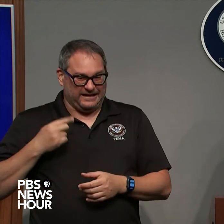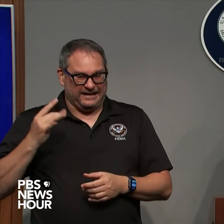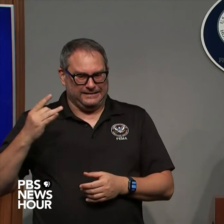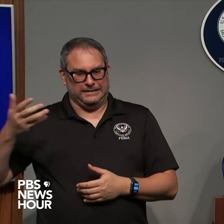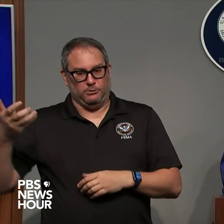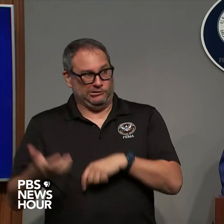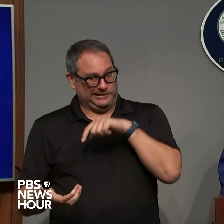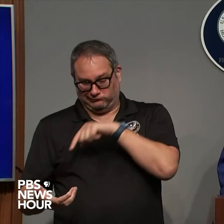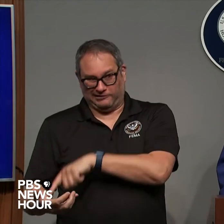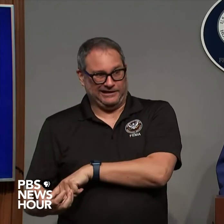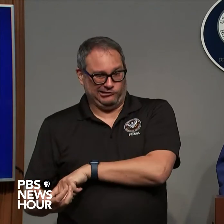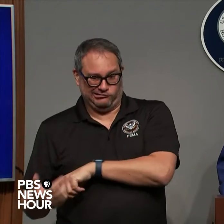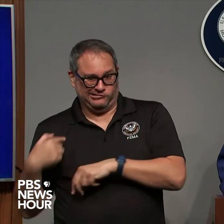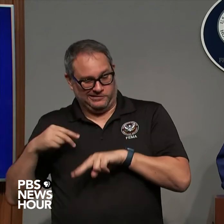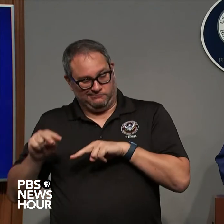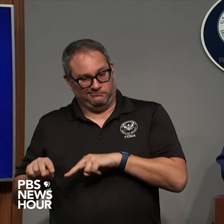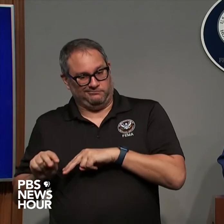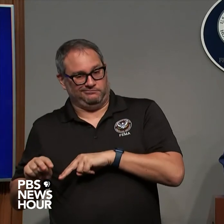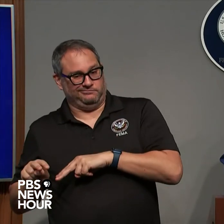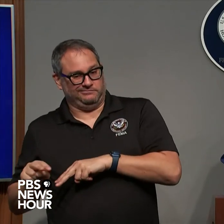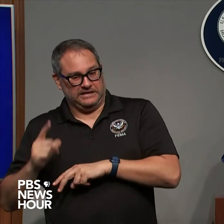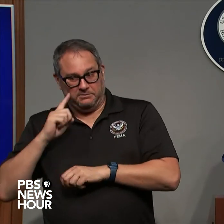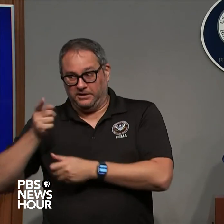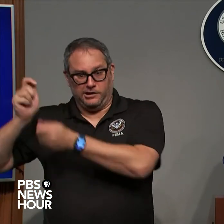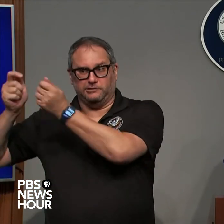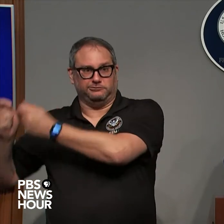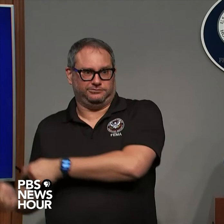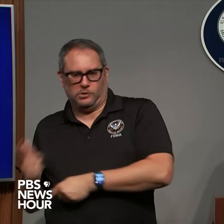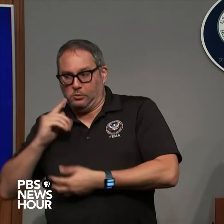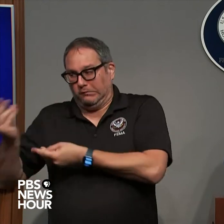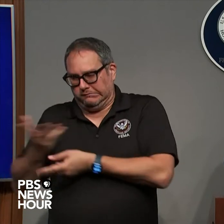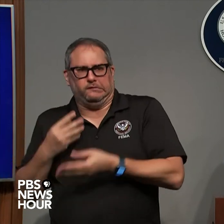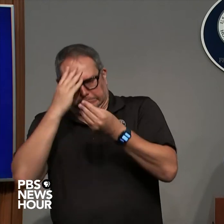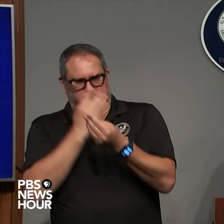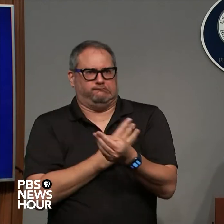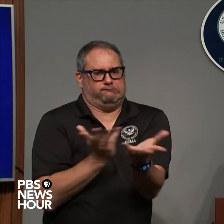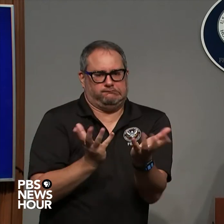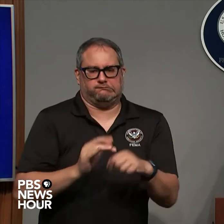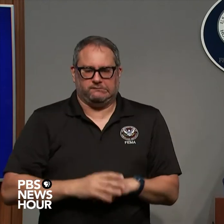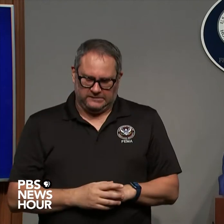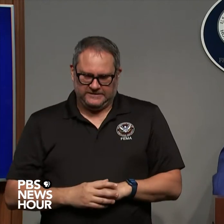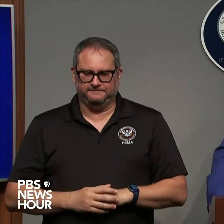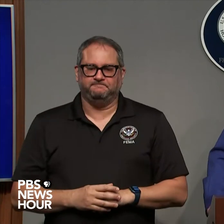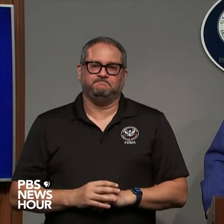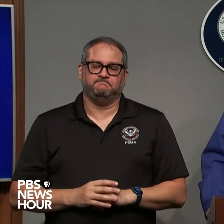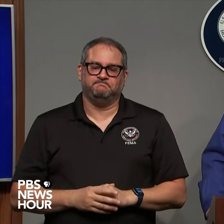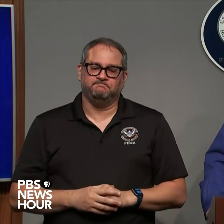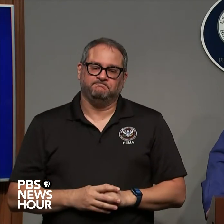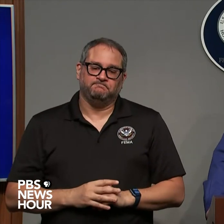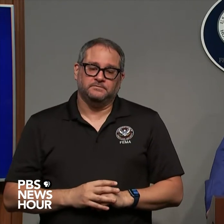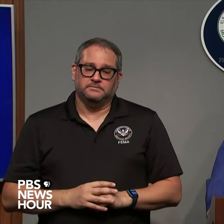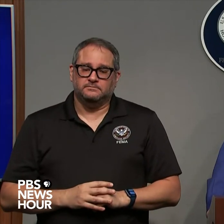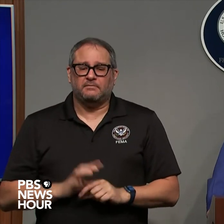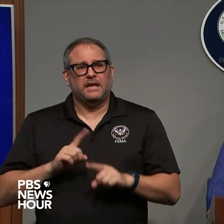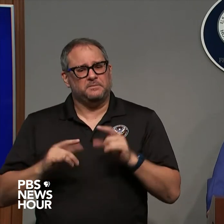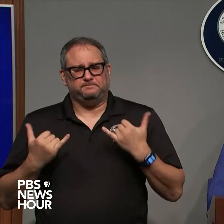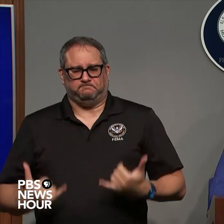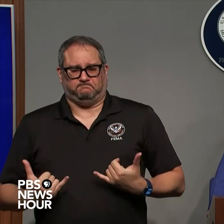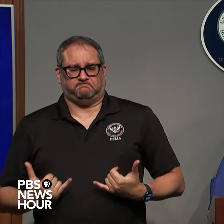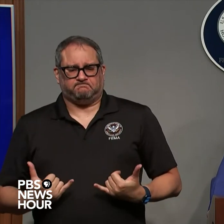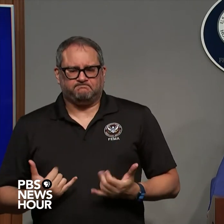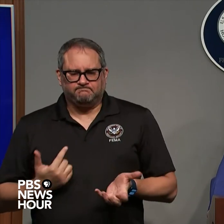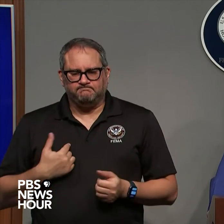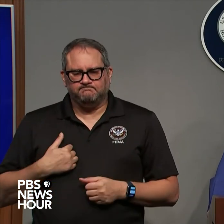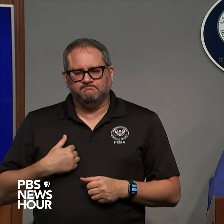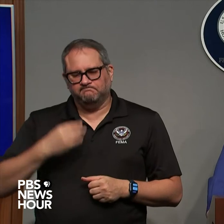storm like this it's very common so I'll be able to bring you the the latest information right up here well I wish this wasn't a forecast that that I had